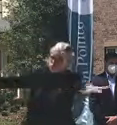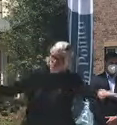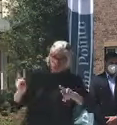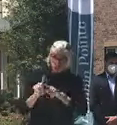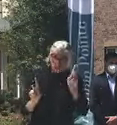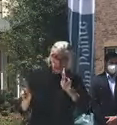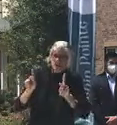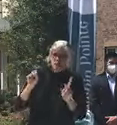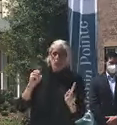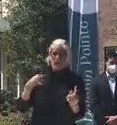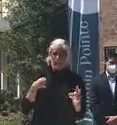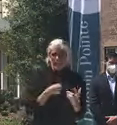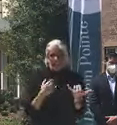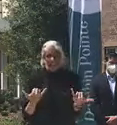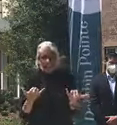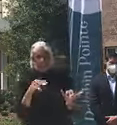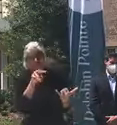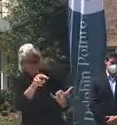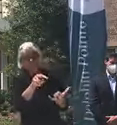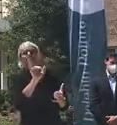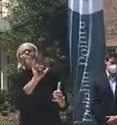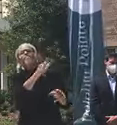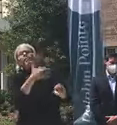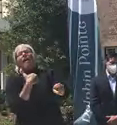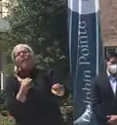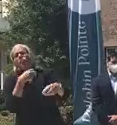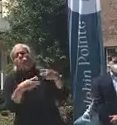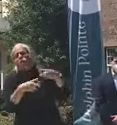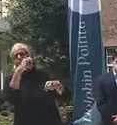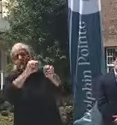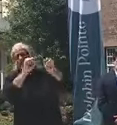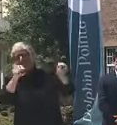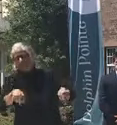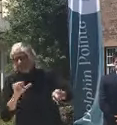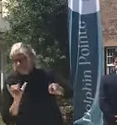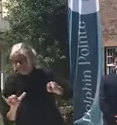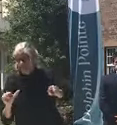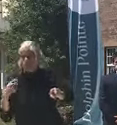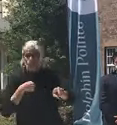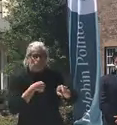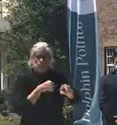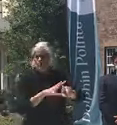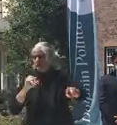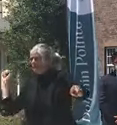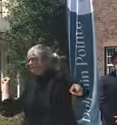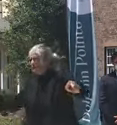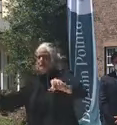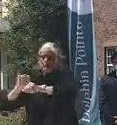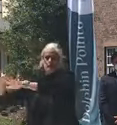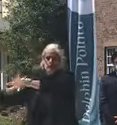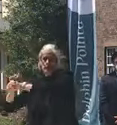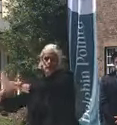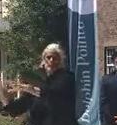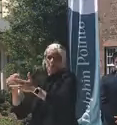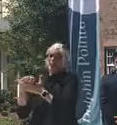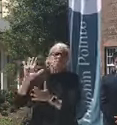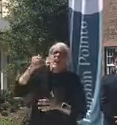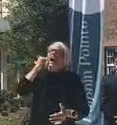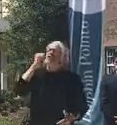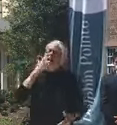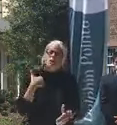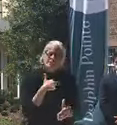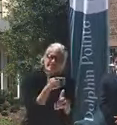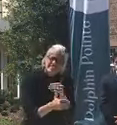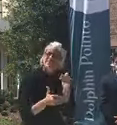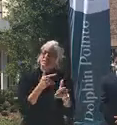a system that was obviously very problematic. There's been a lot of work done to get money out. There's still work being done on it every day. But we are in a